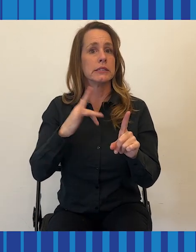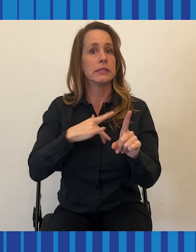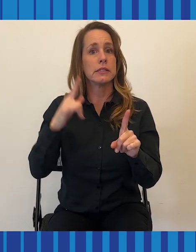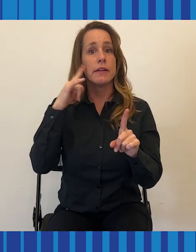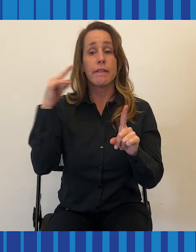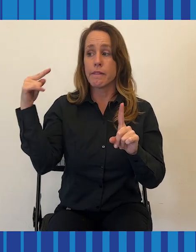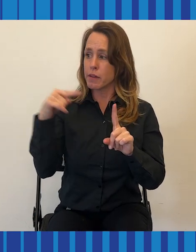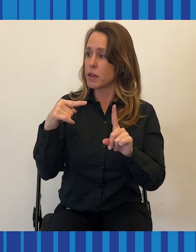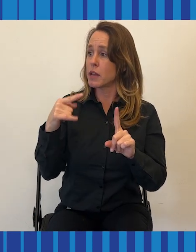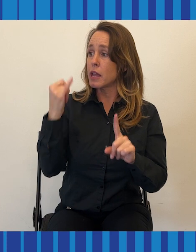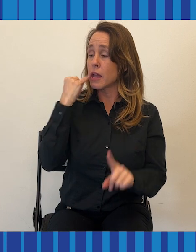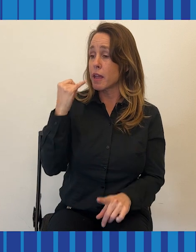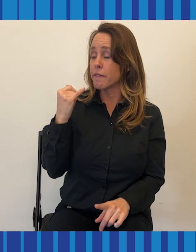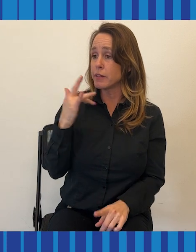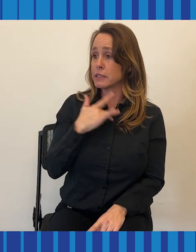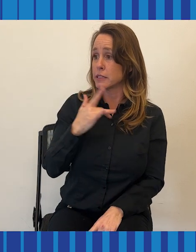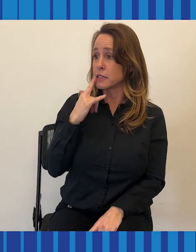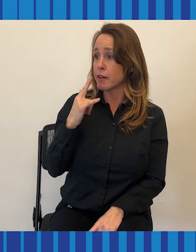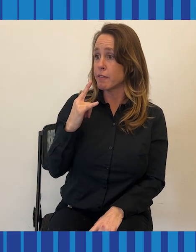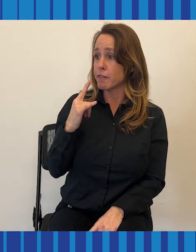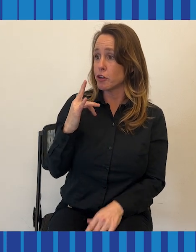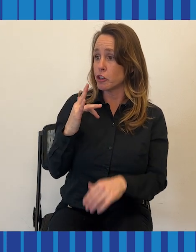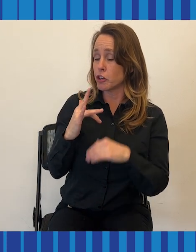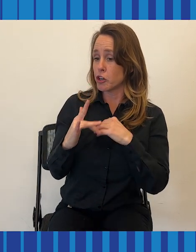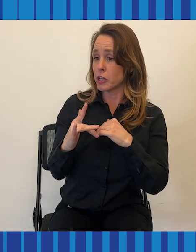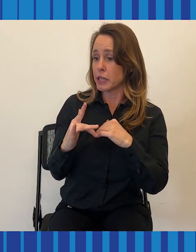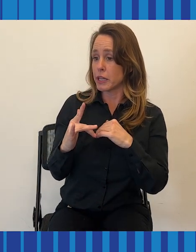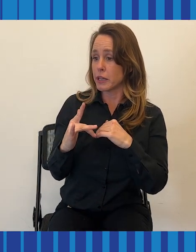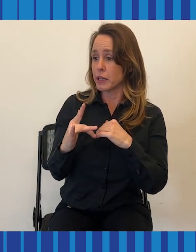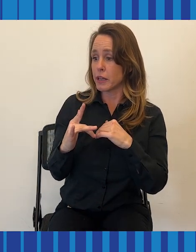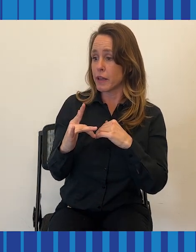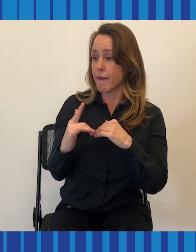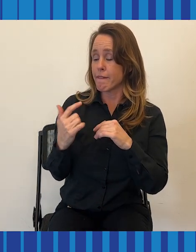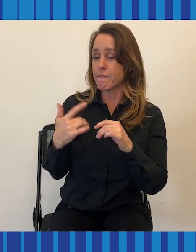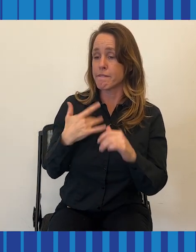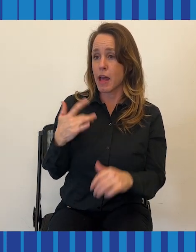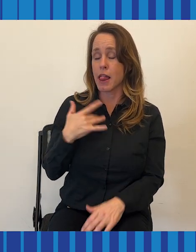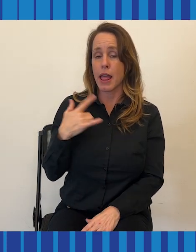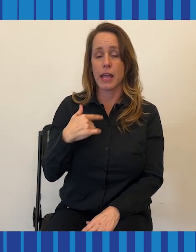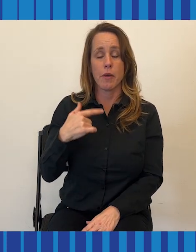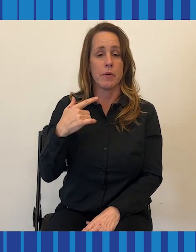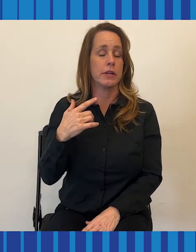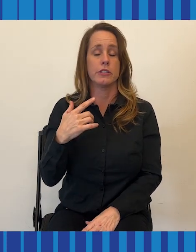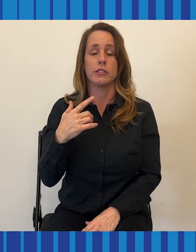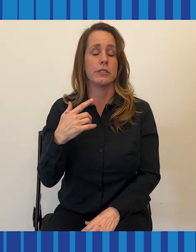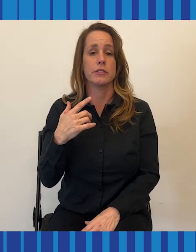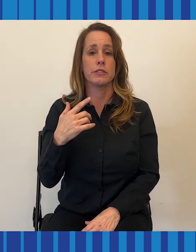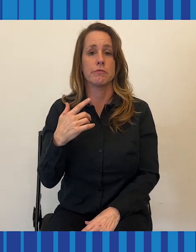mind. What I hear right now is, let me think,